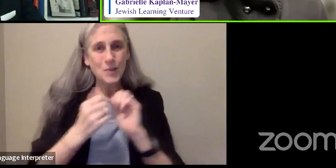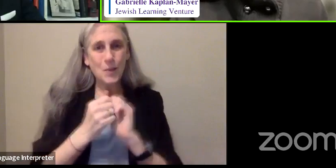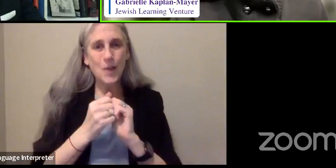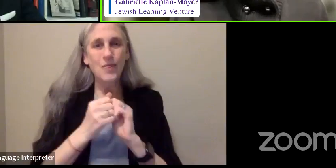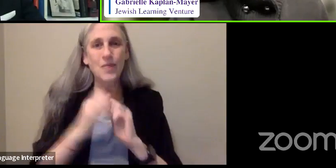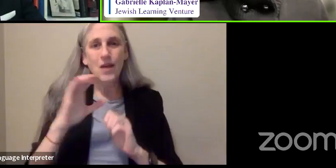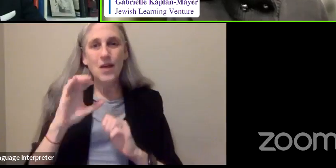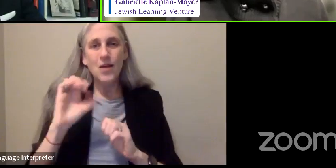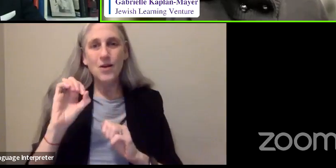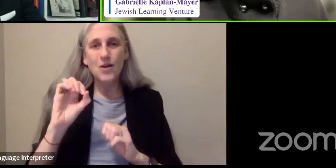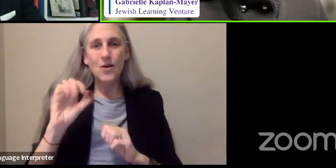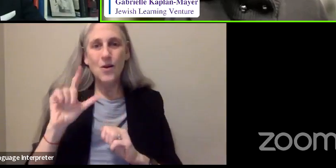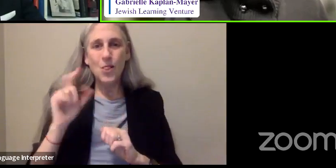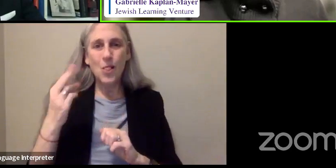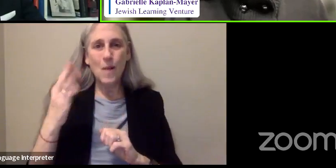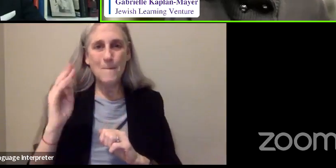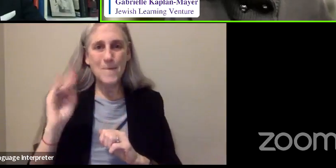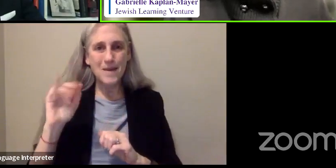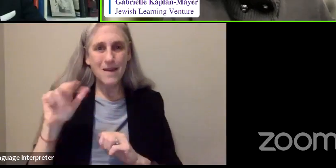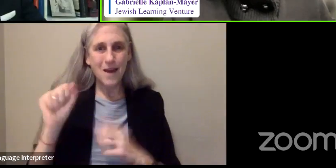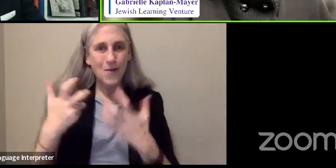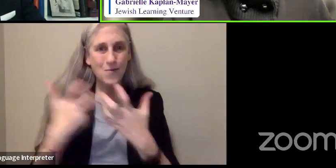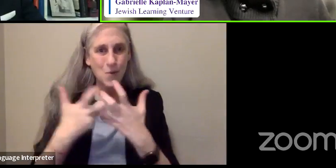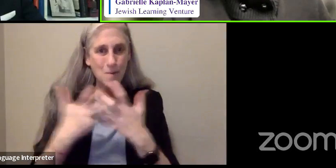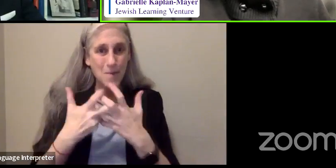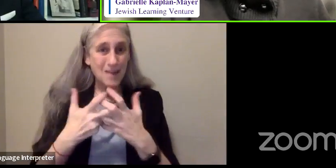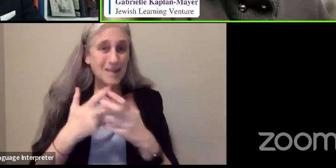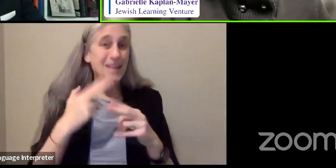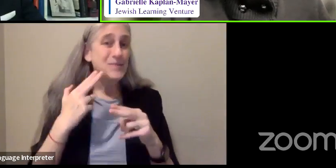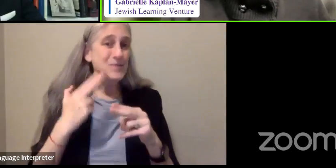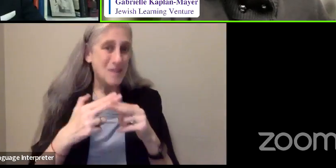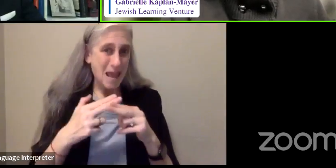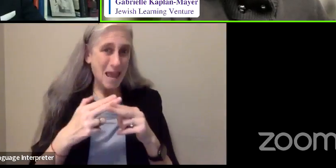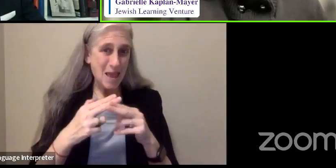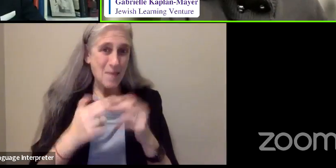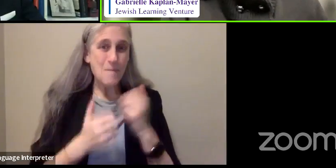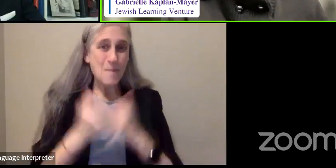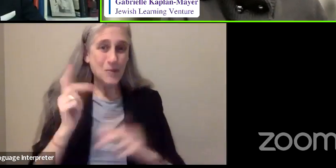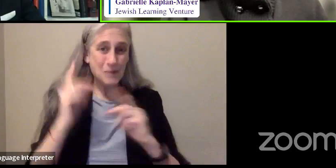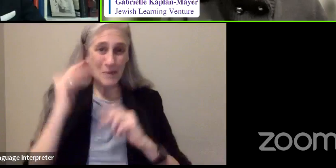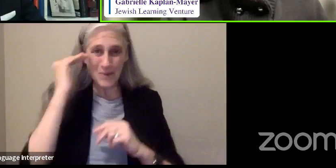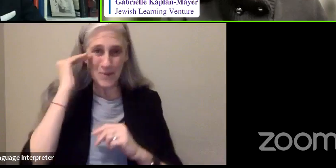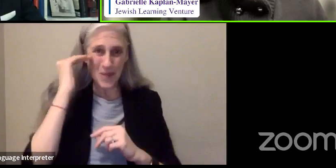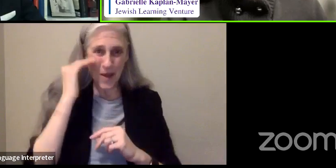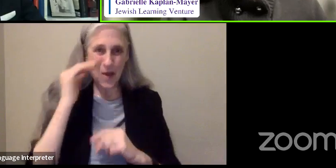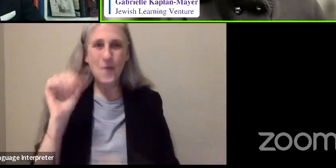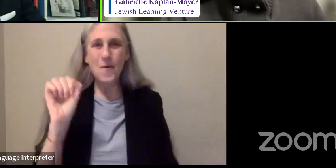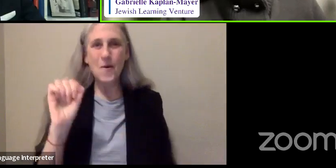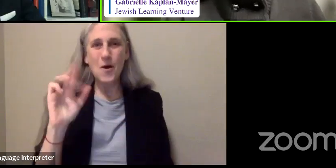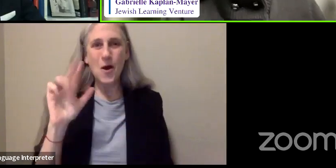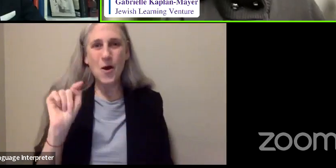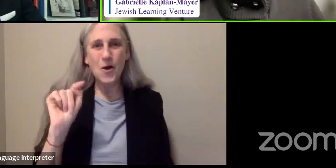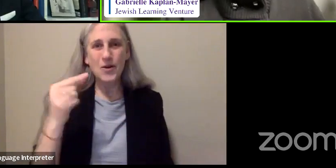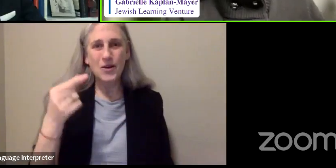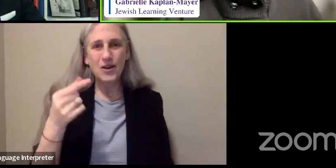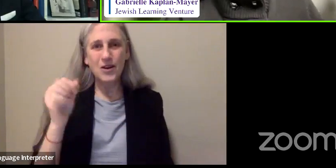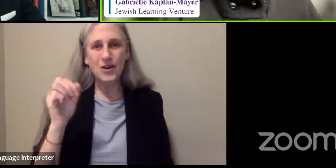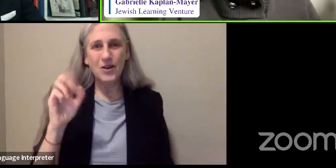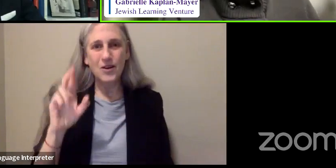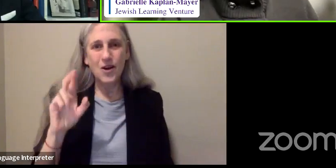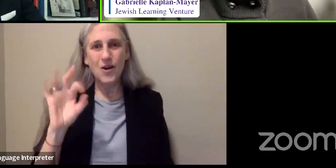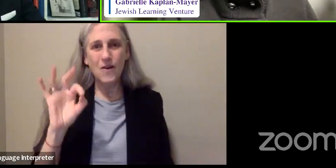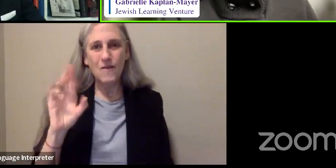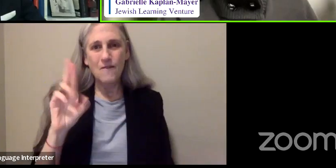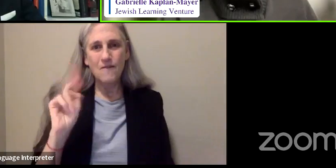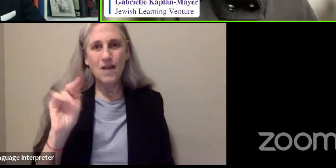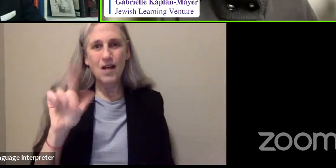roommate, whose name we recognize as Art Garfunkel. And so